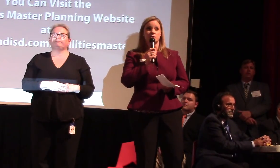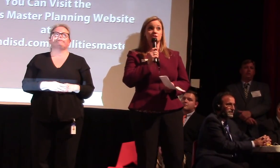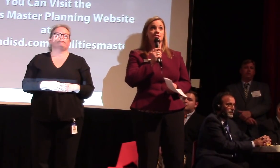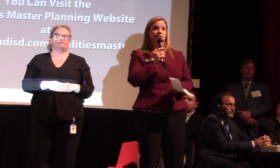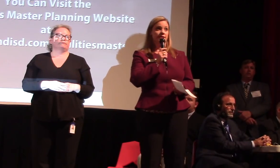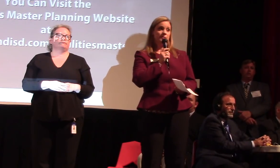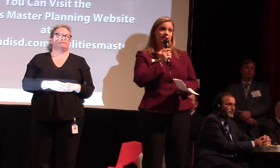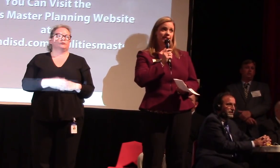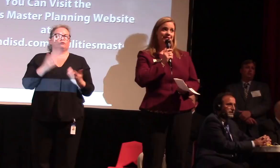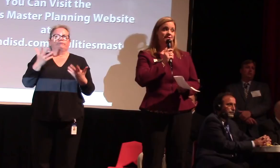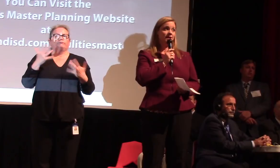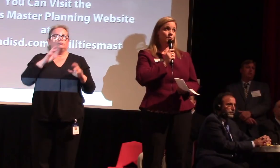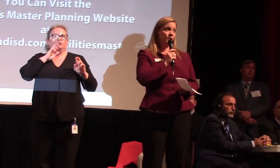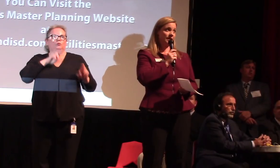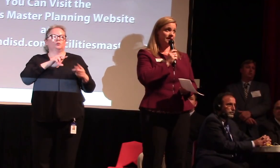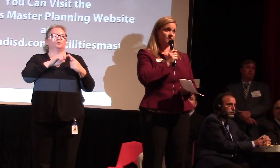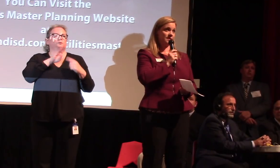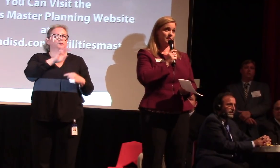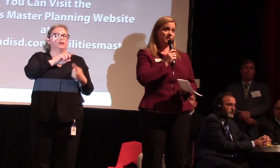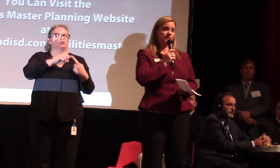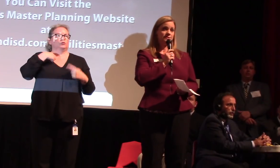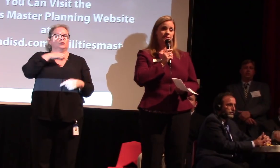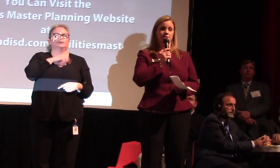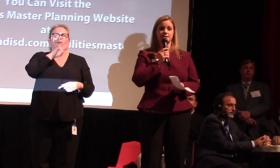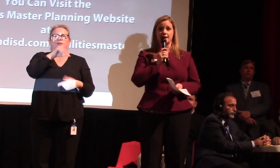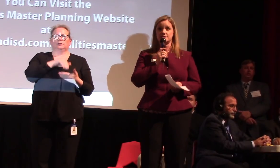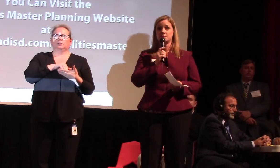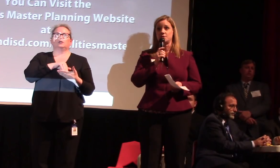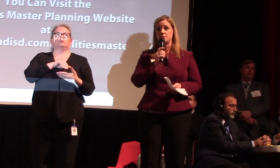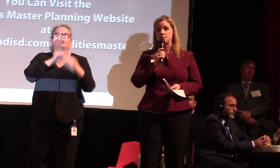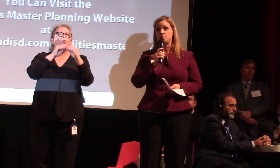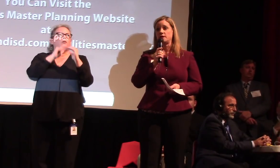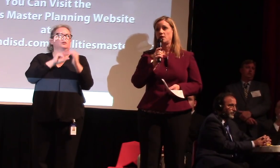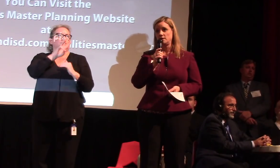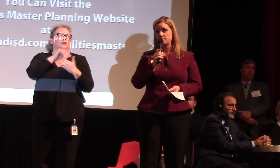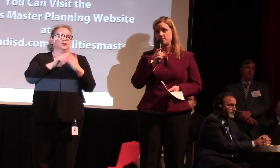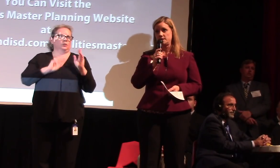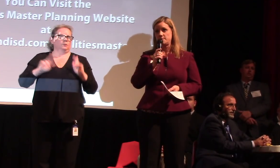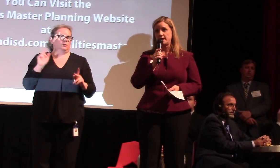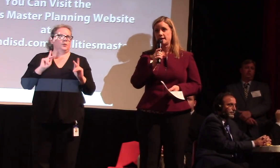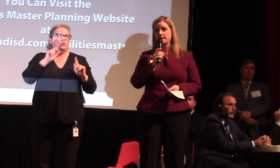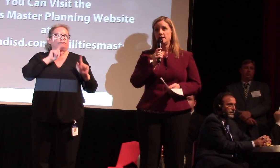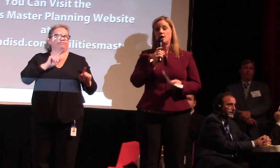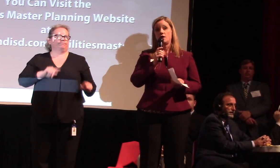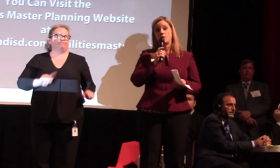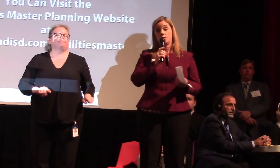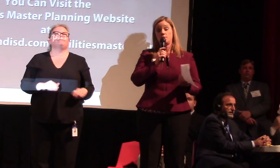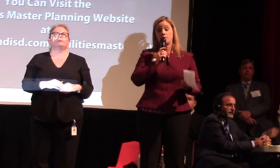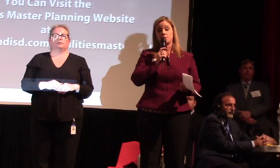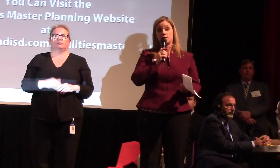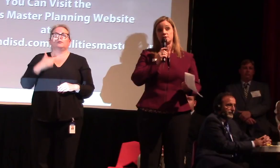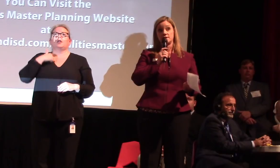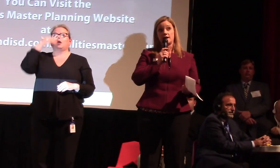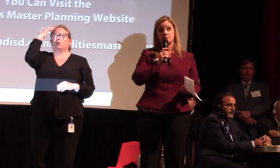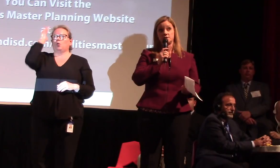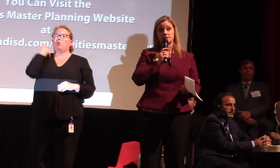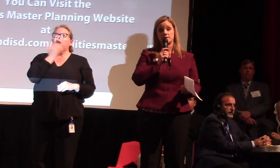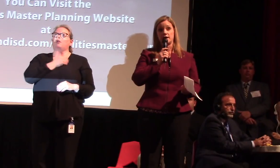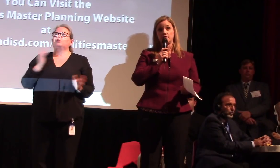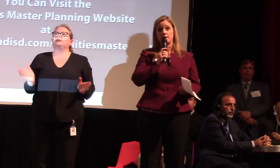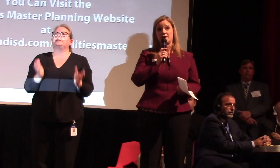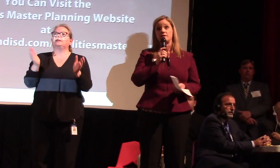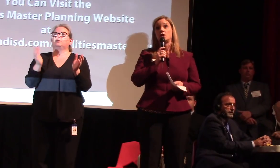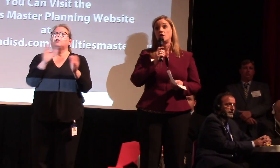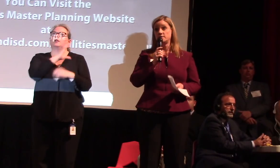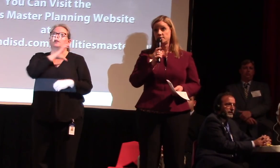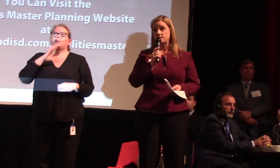So our steering committee has a lot of work ahead of them because they're tasked with reviewing all of the feedback with regard to the options that